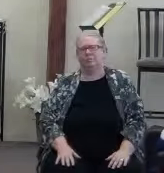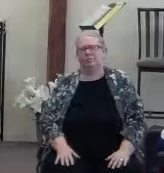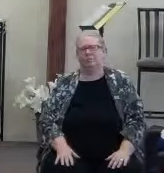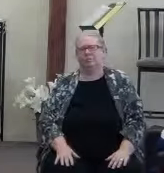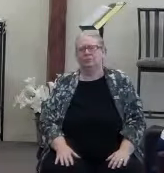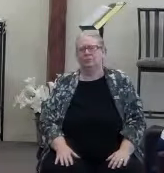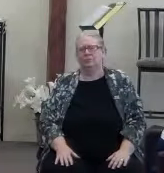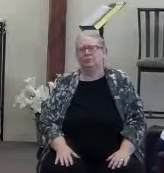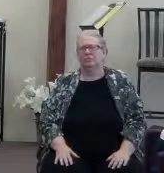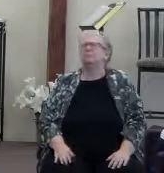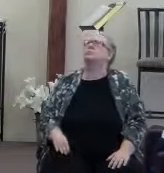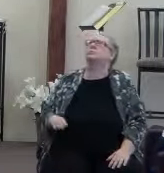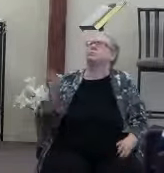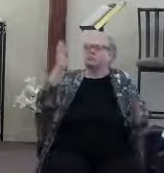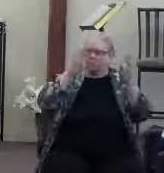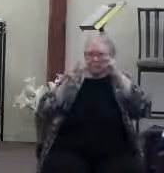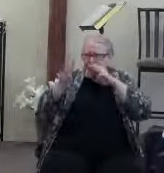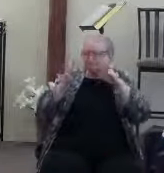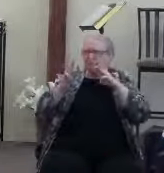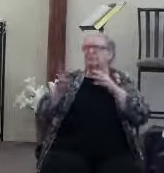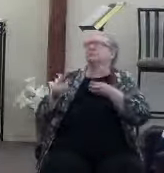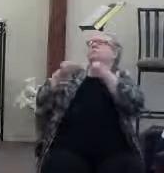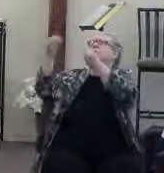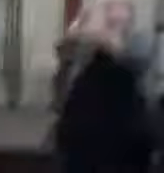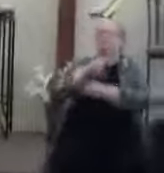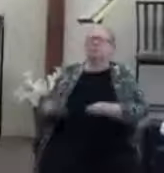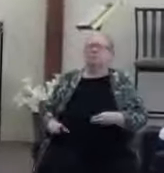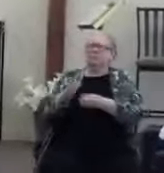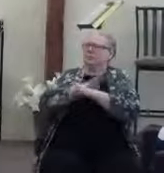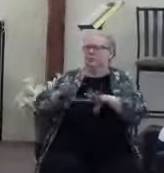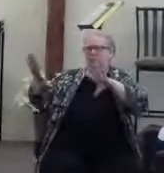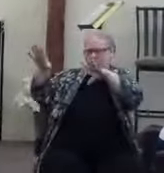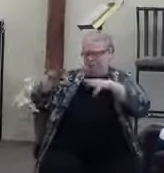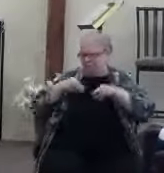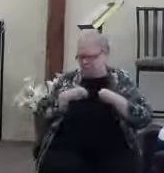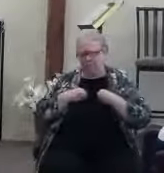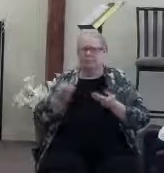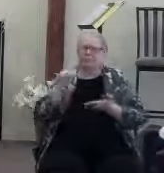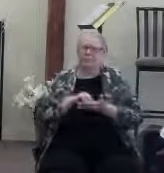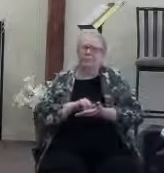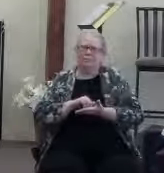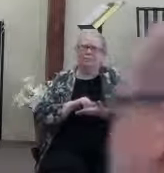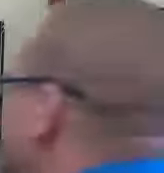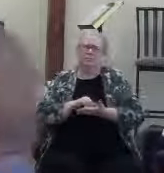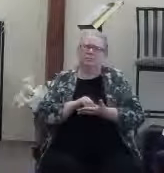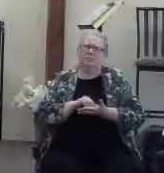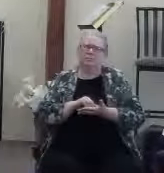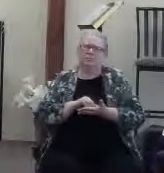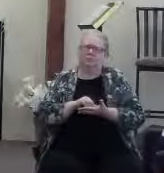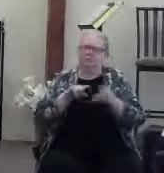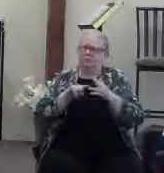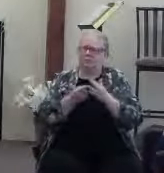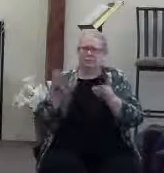Cast your cares on the Lord. Don't reel them back in. Pull them back in